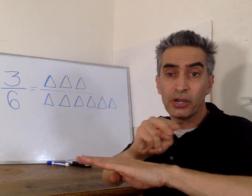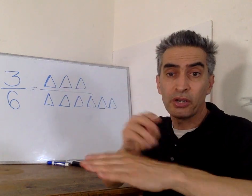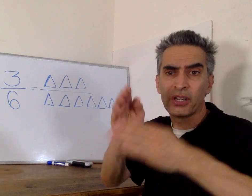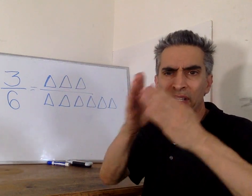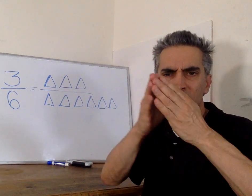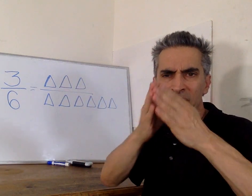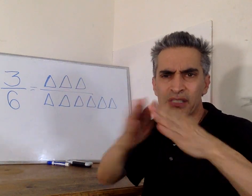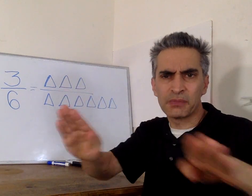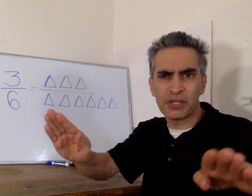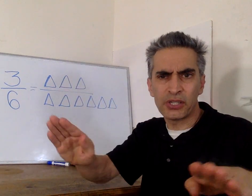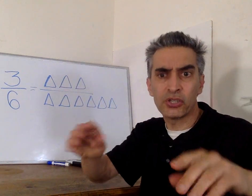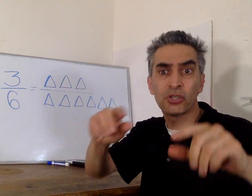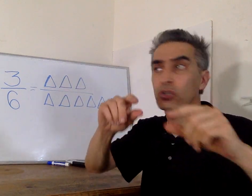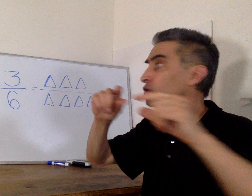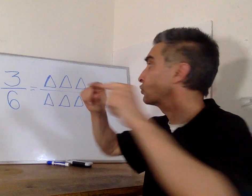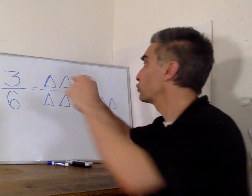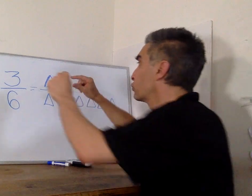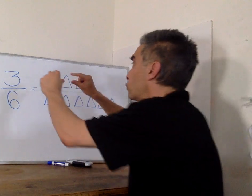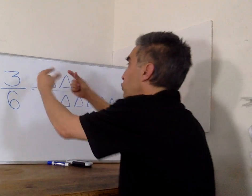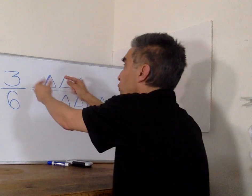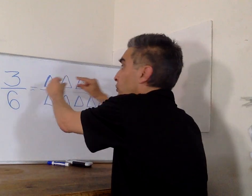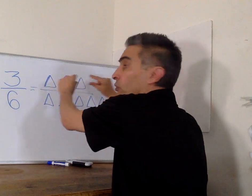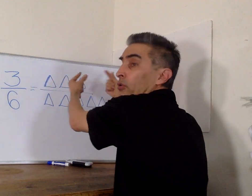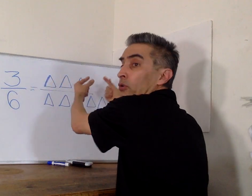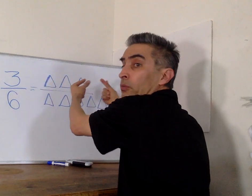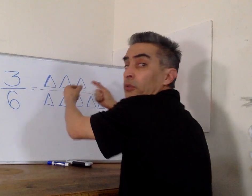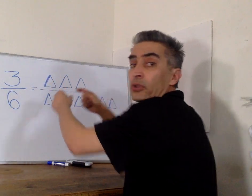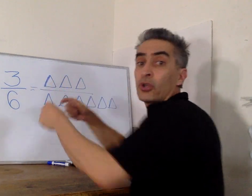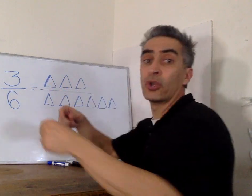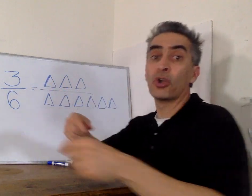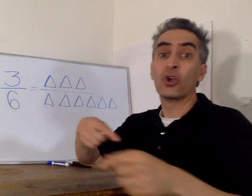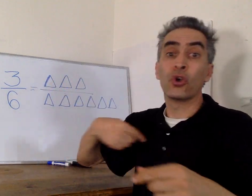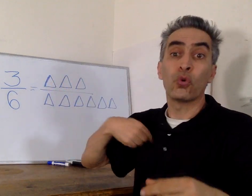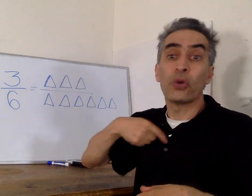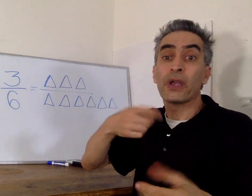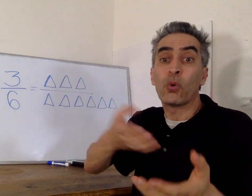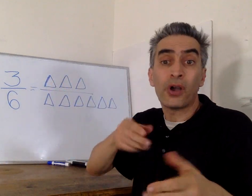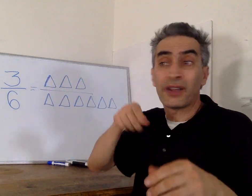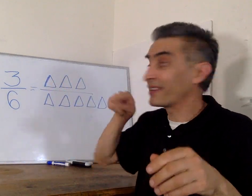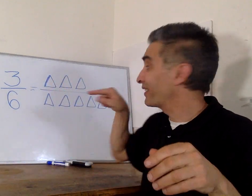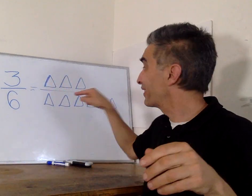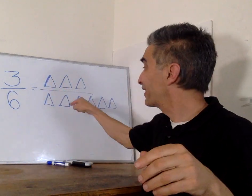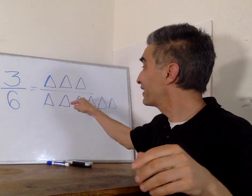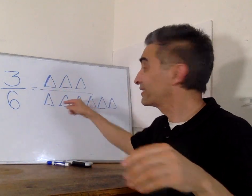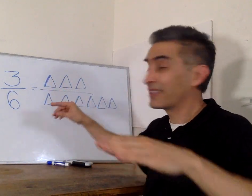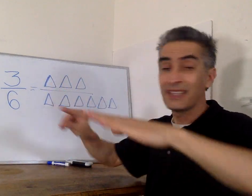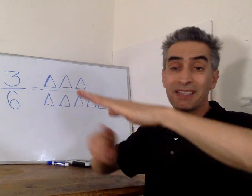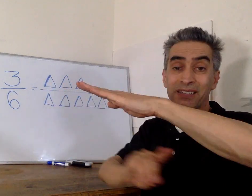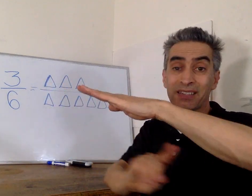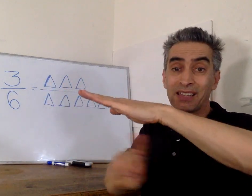and split it into different groups. And then we're going take the denominator